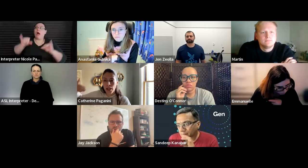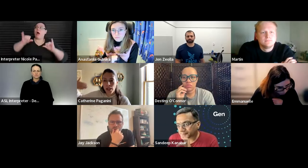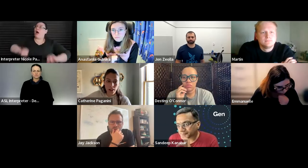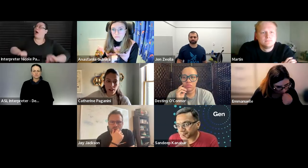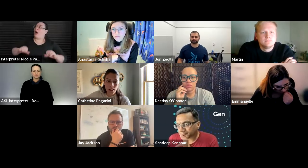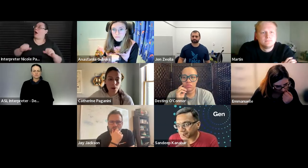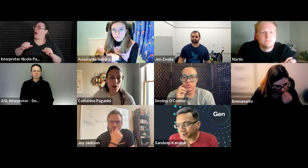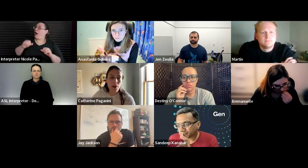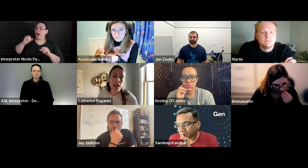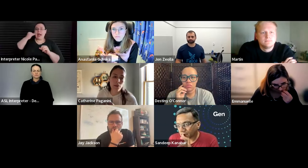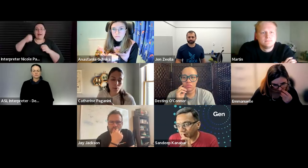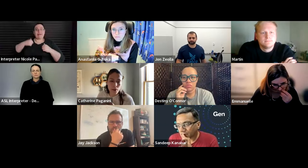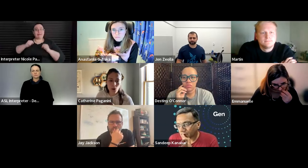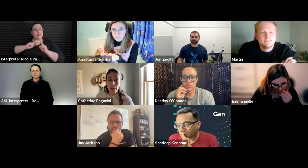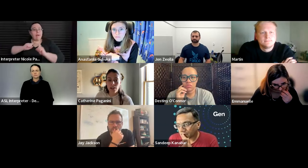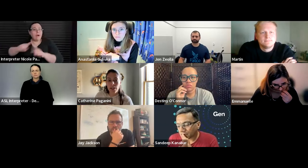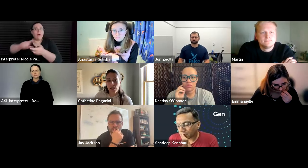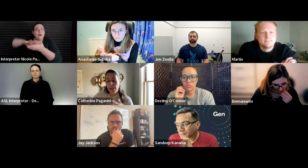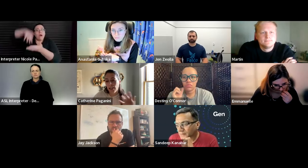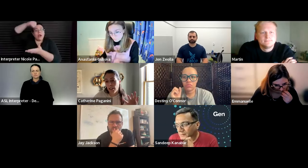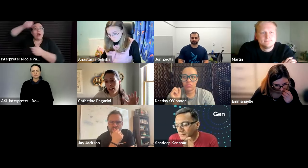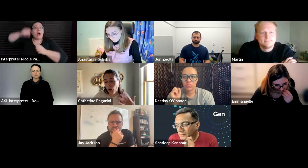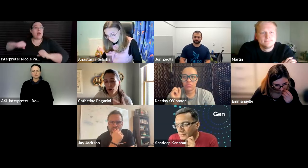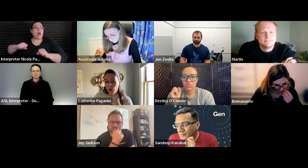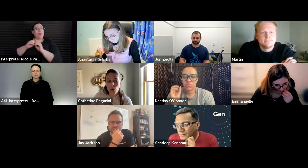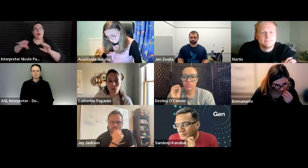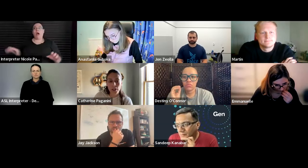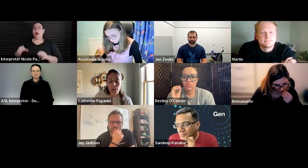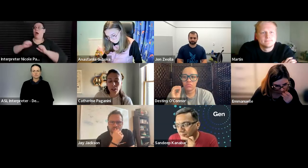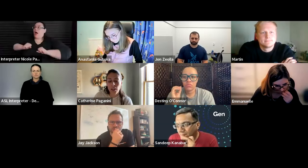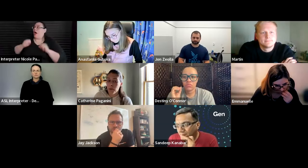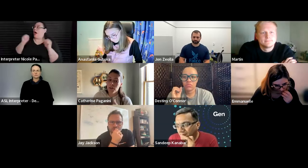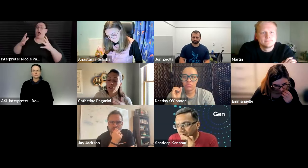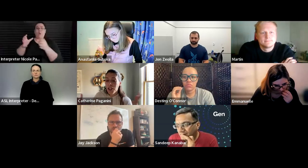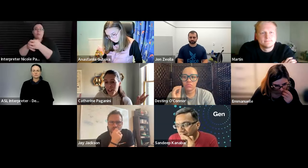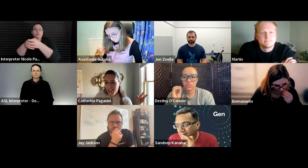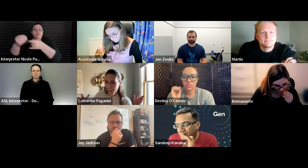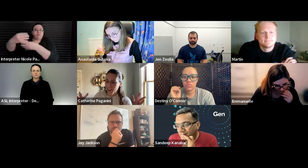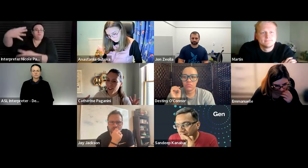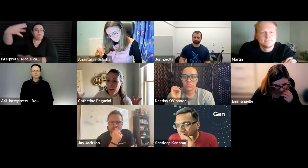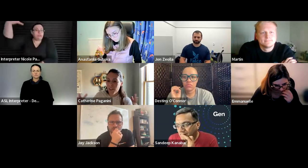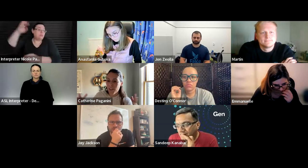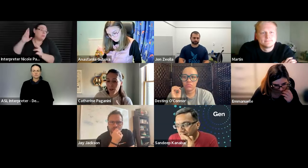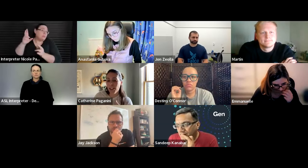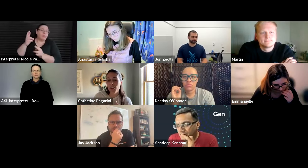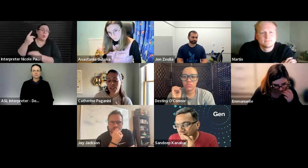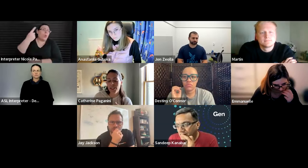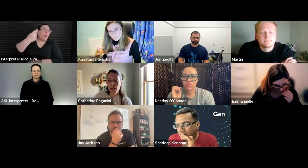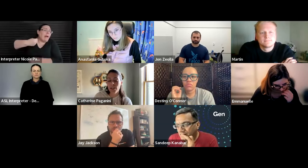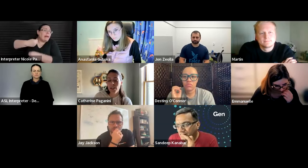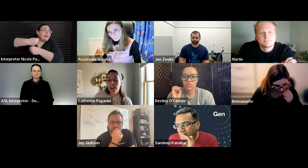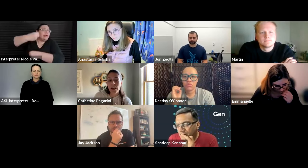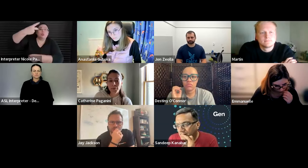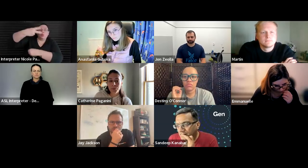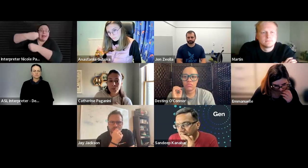participating and and learning about that and being more active i think like it can grow so hopefully maybe in a few years you know you have a really